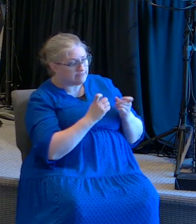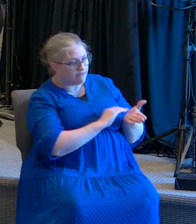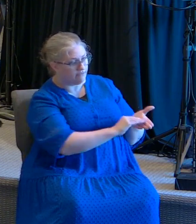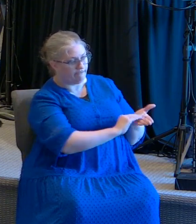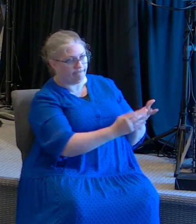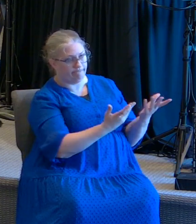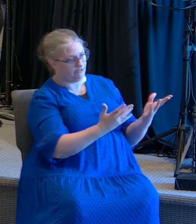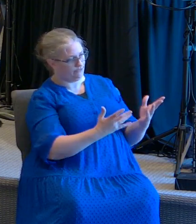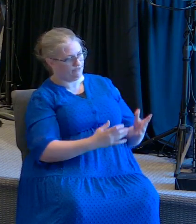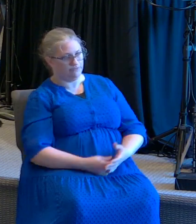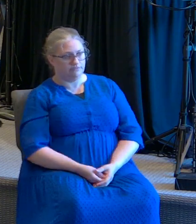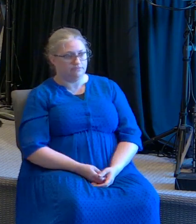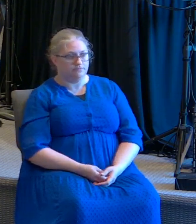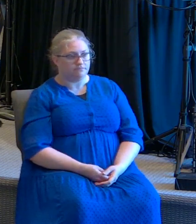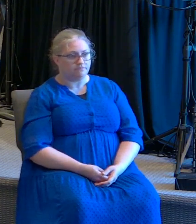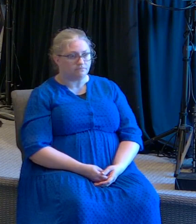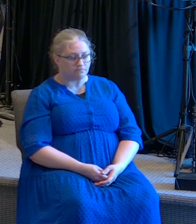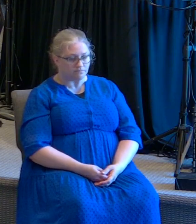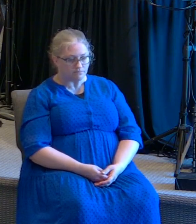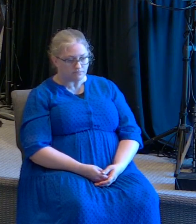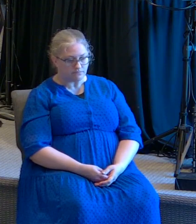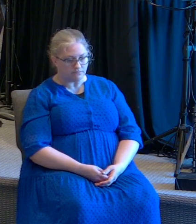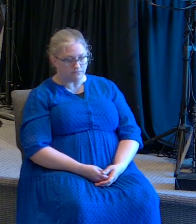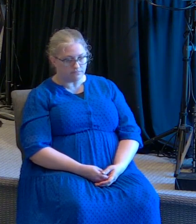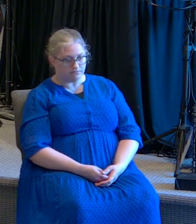dice, voy a perdonar tus pecados.